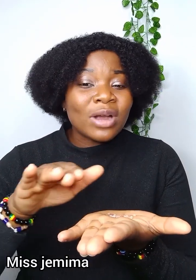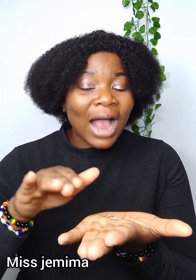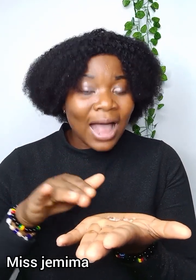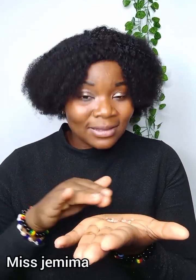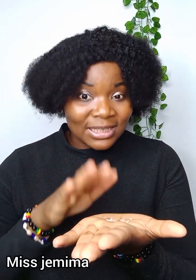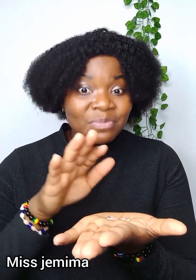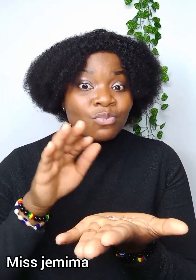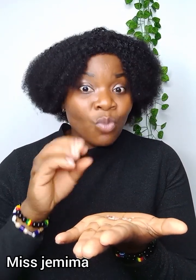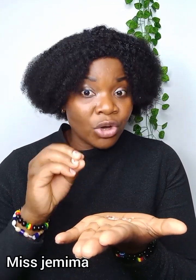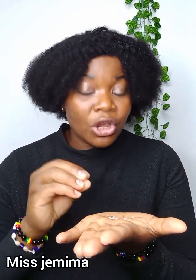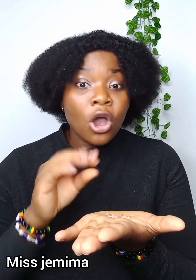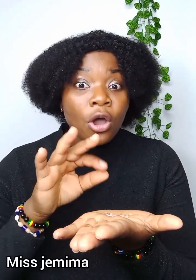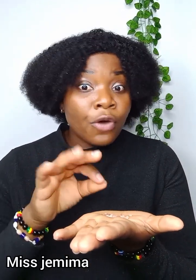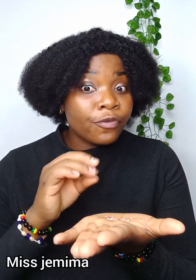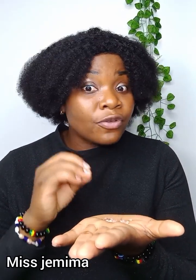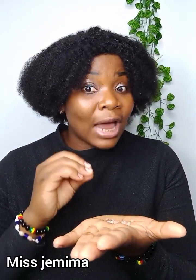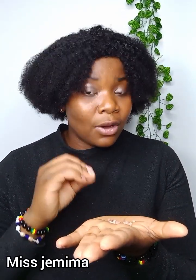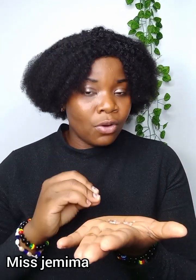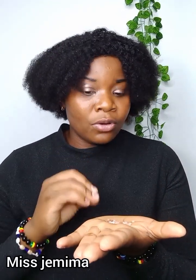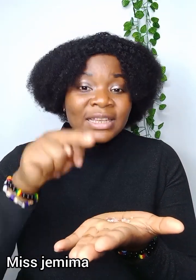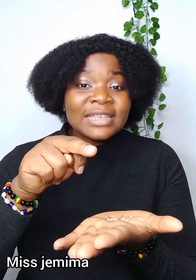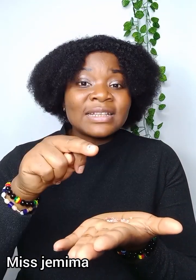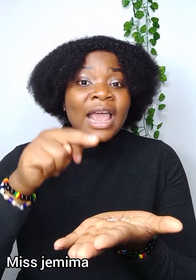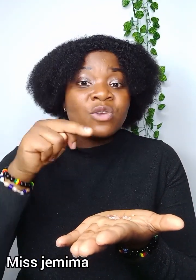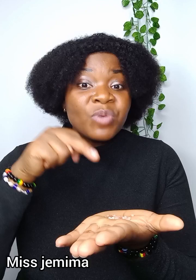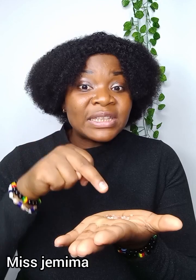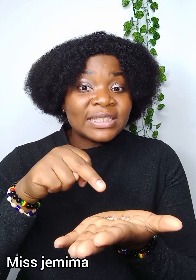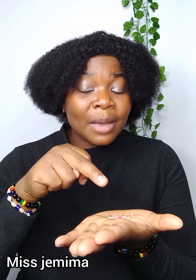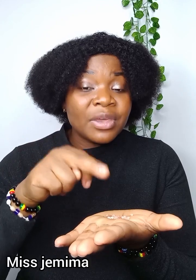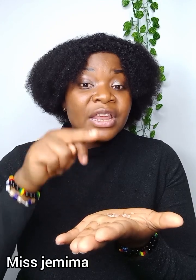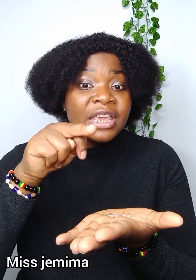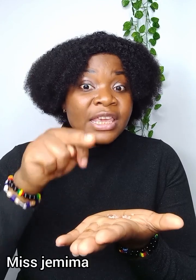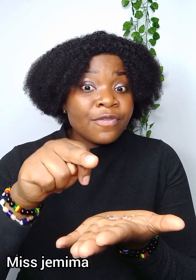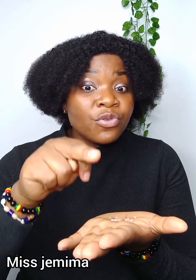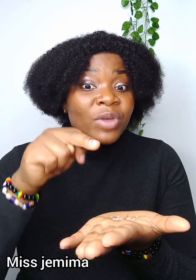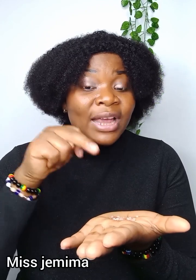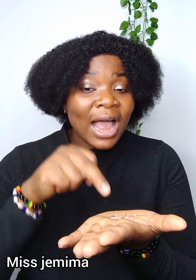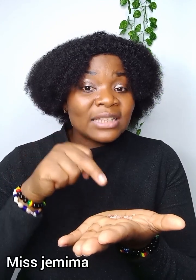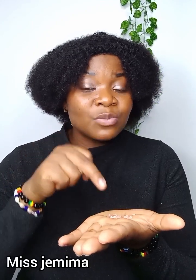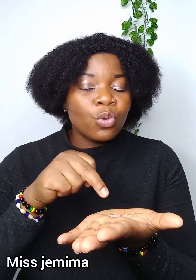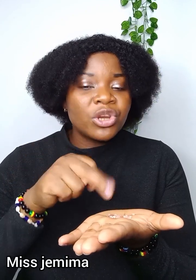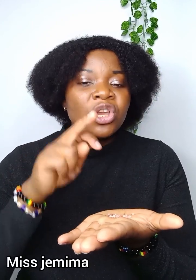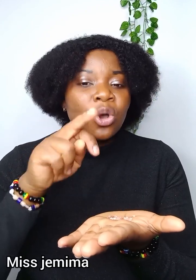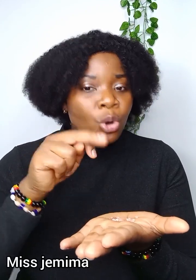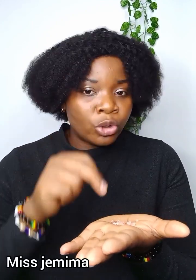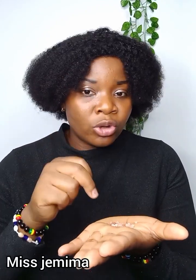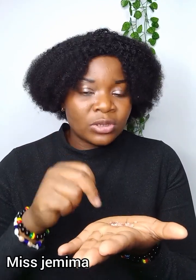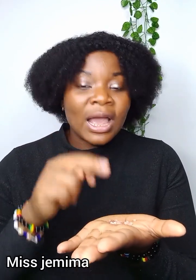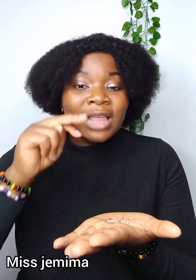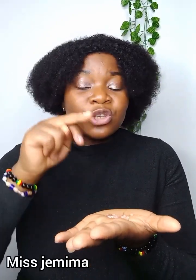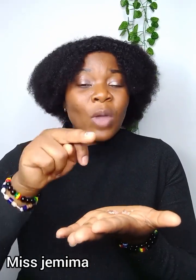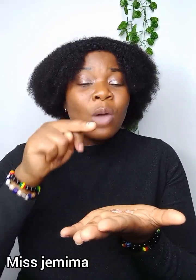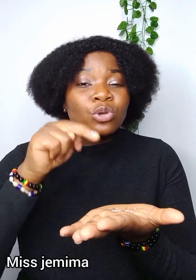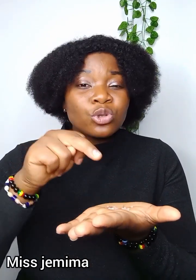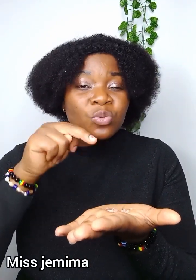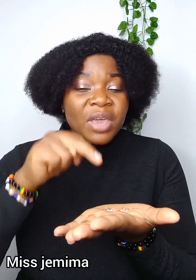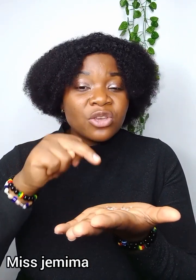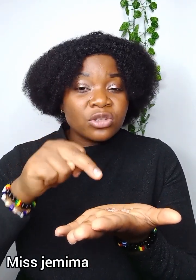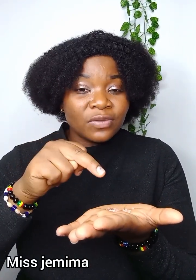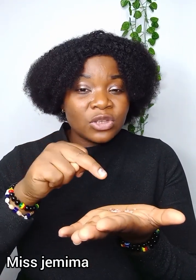counting money often and on this line will determine if you will count money or not that's why i want you to make use of this